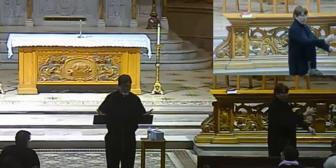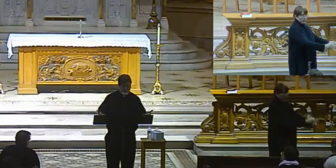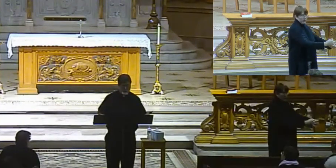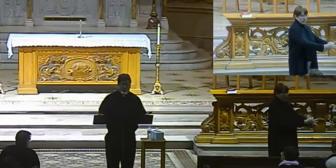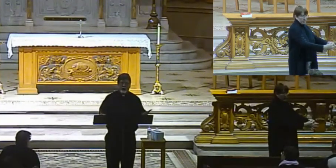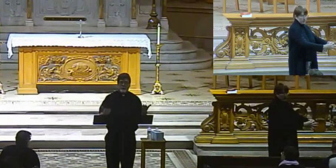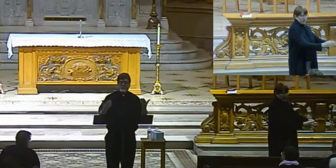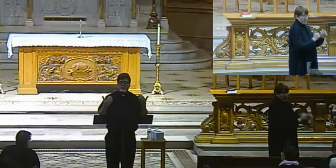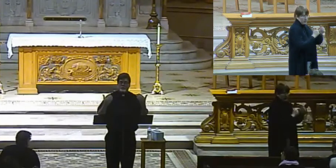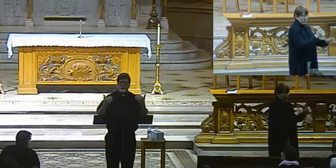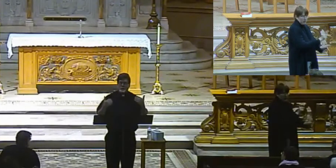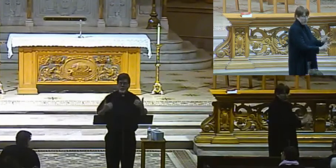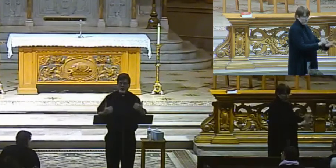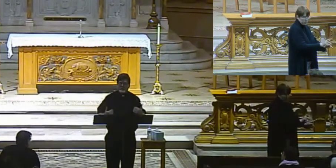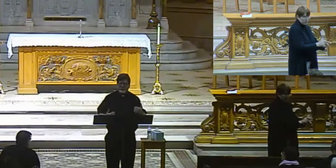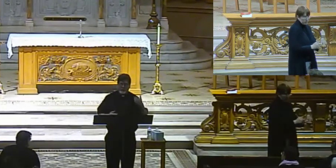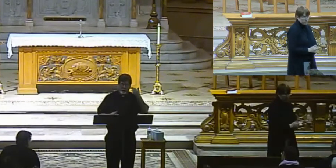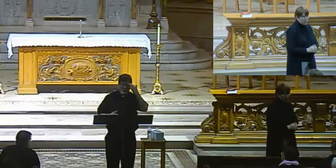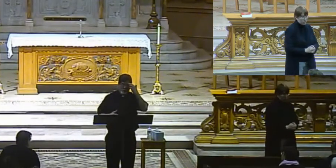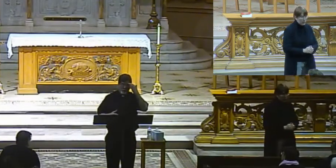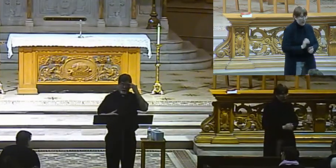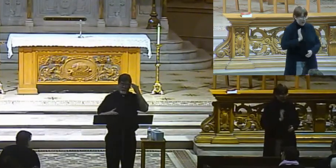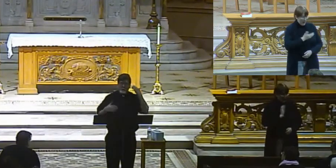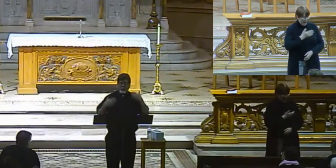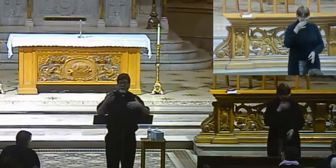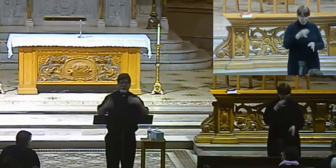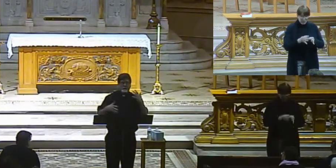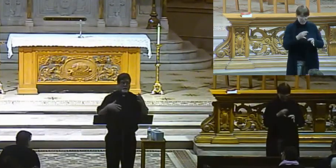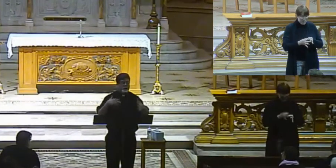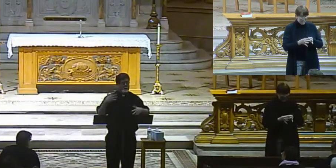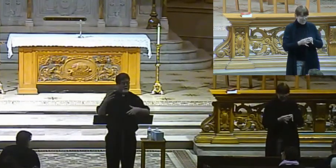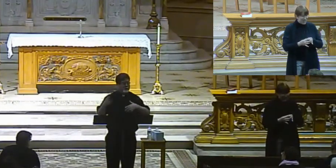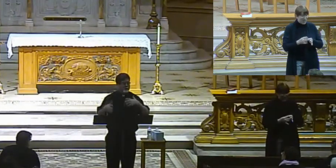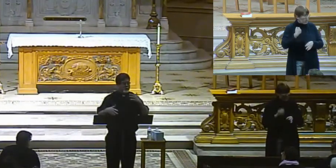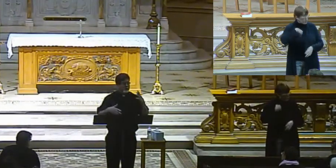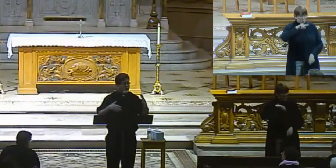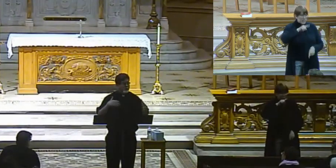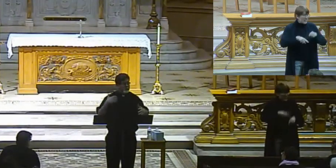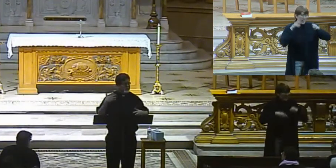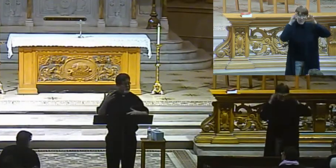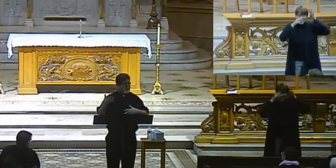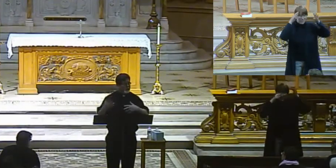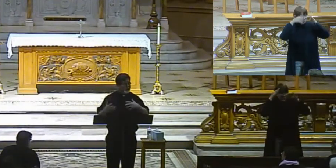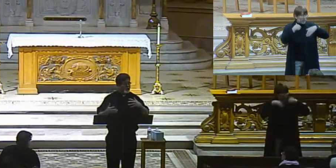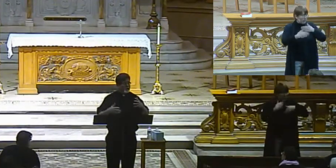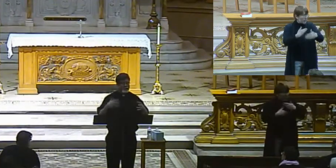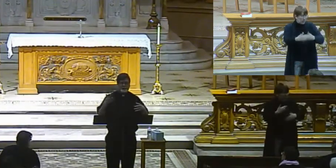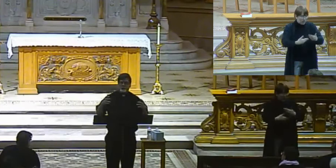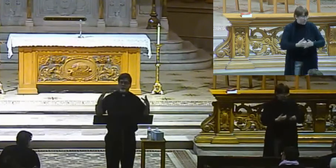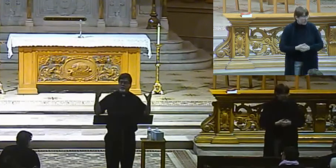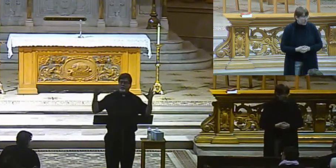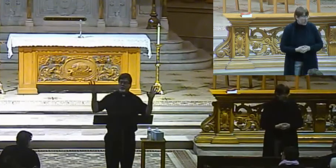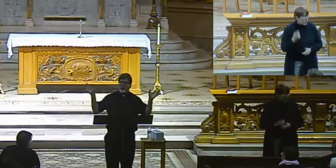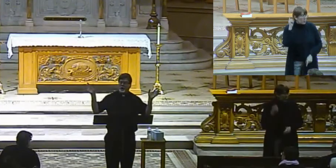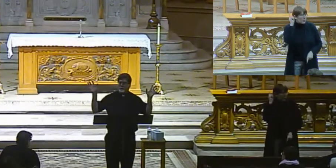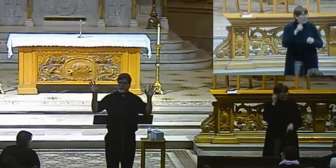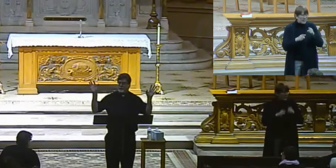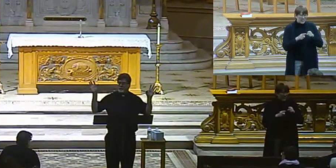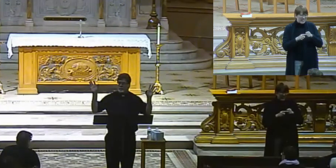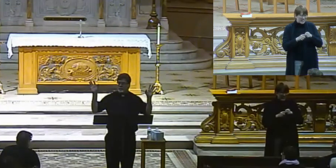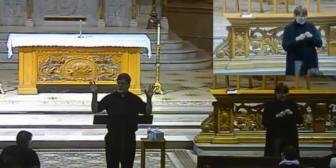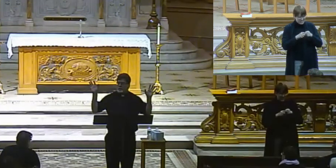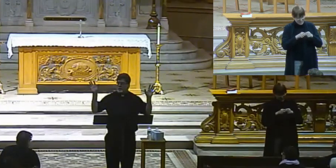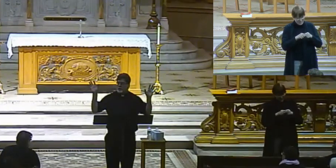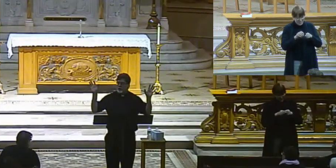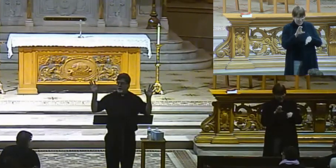So that means that ours is a received faith. We don't get to make this thing up as we go along, all right? We can't just simply change